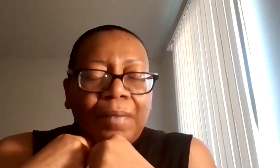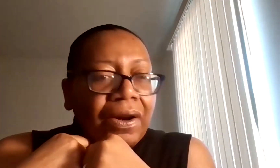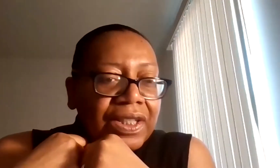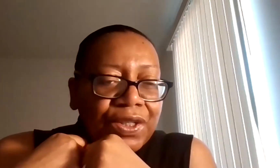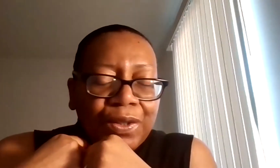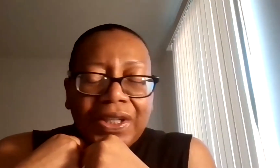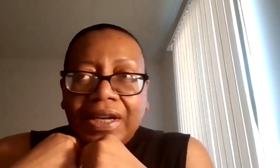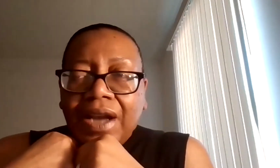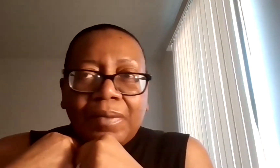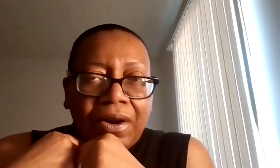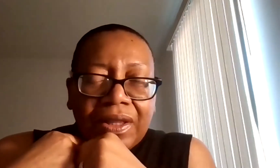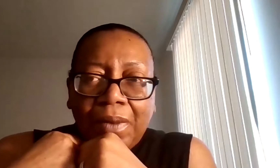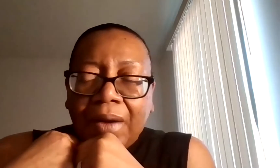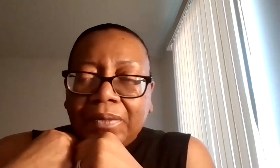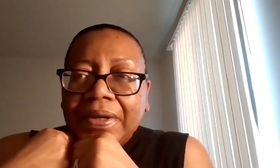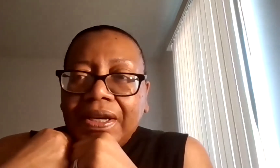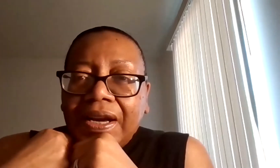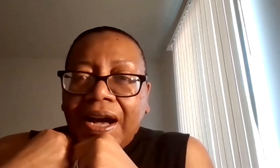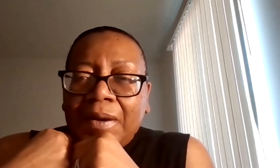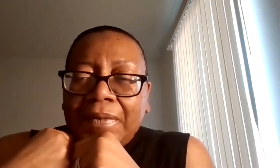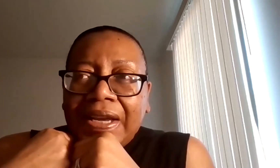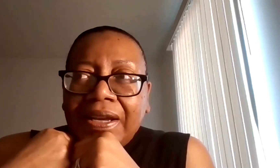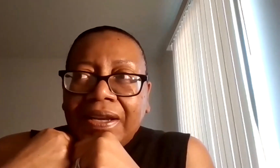be a part of the solution and not a part of the problem.